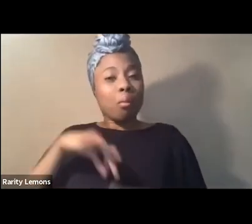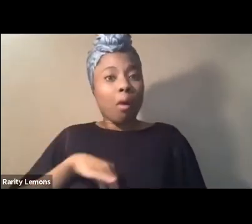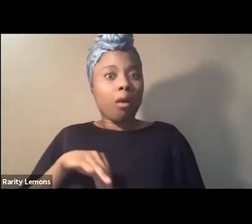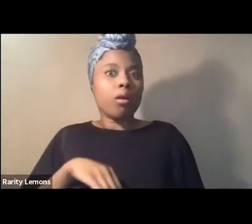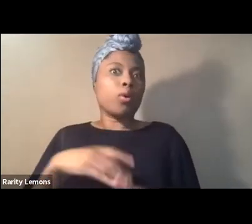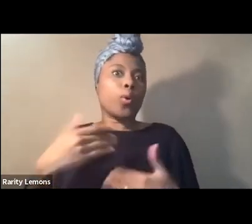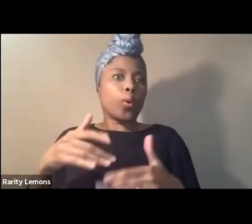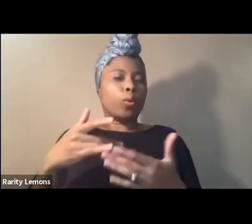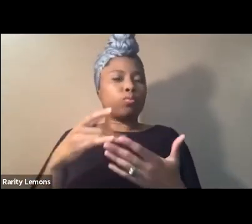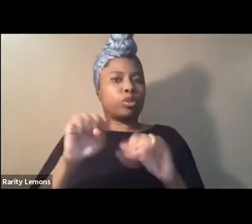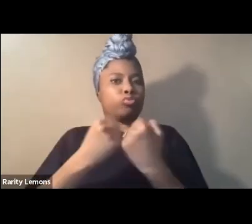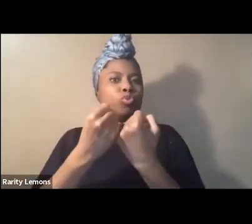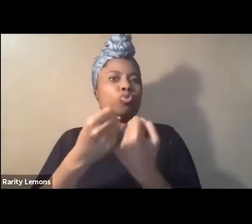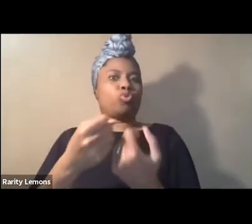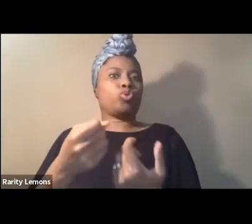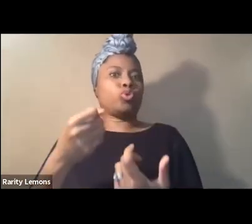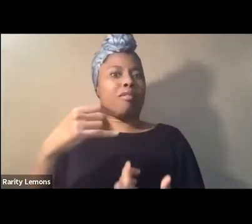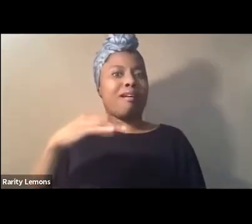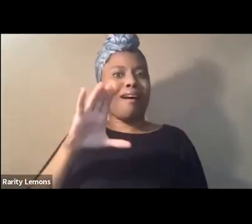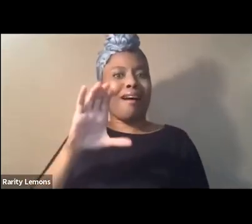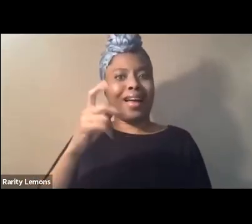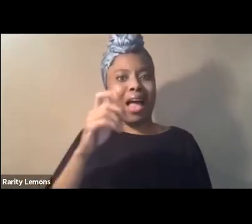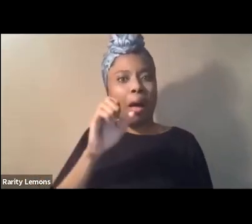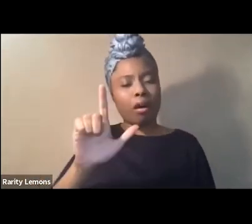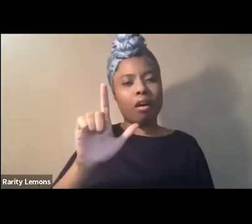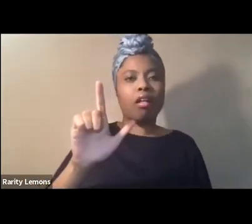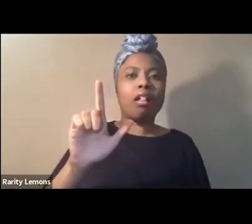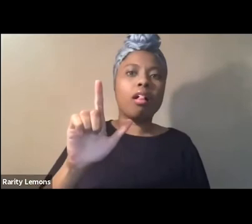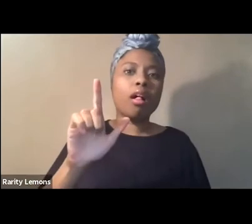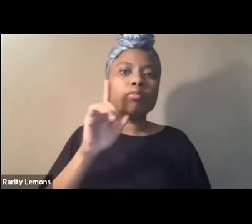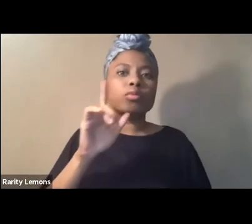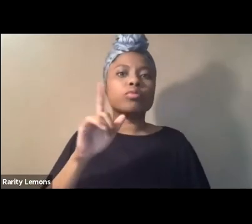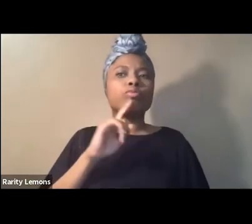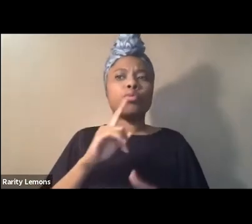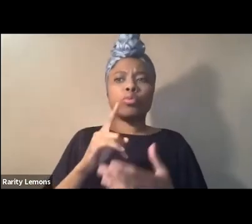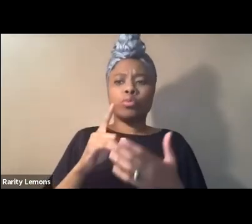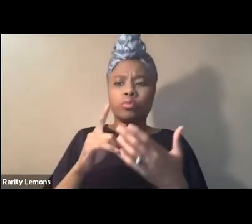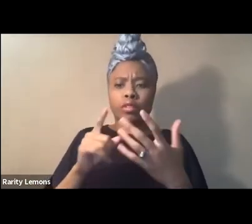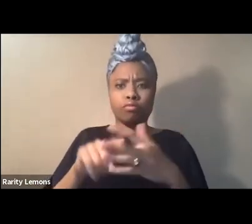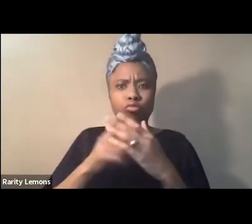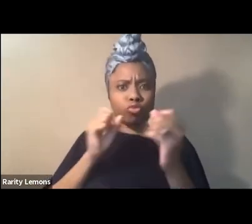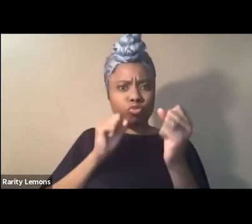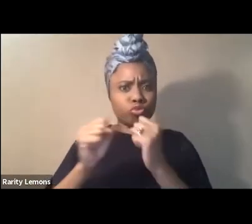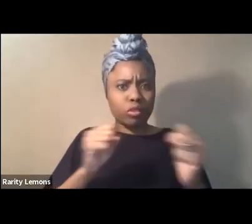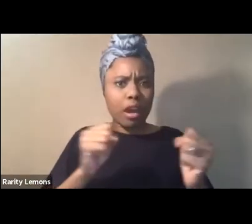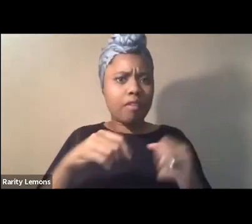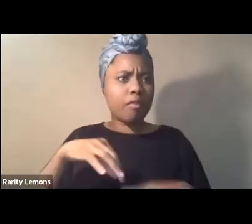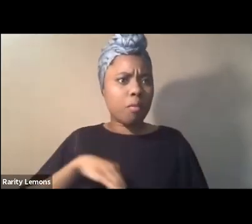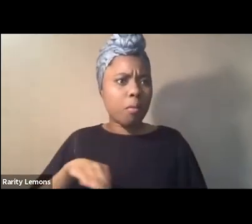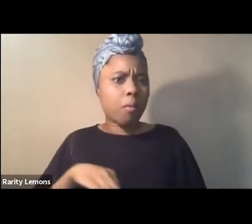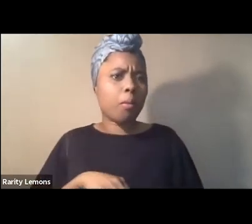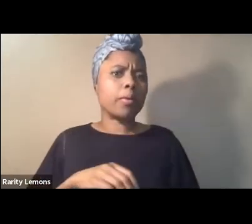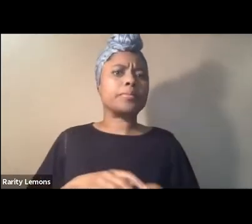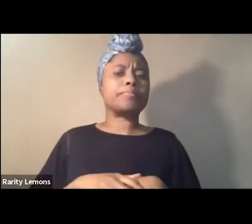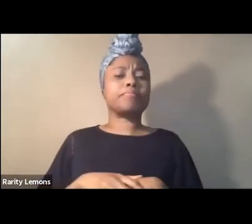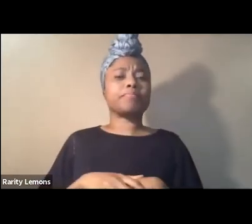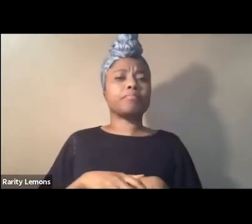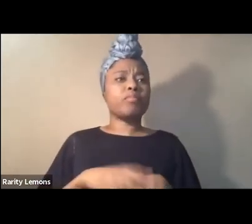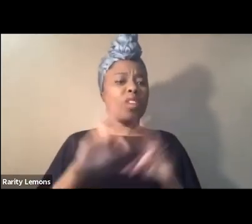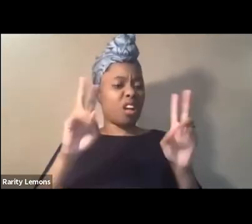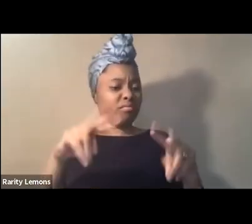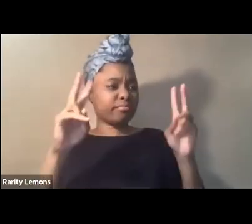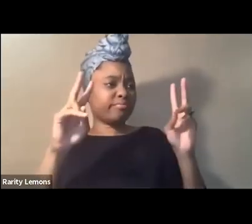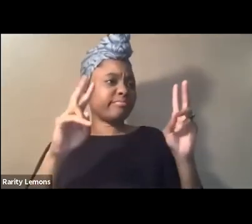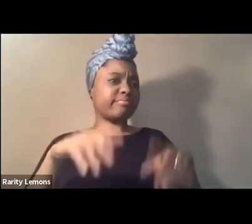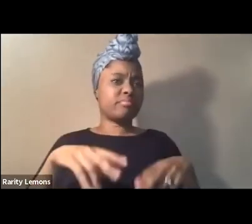white supremacist logics prevail when we operate from a logic of profit they prevail when we dehumanize people